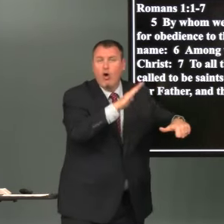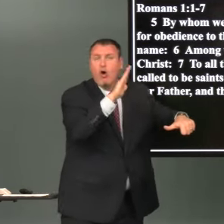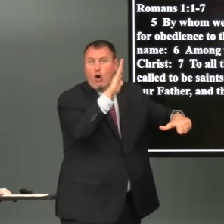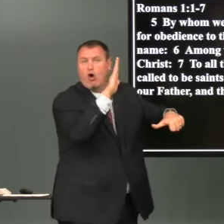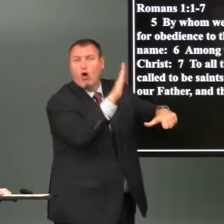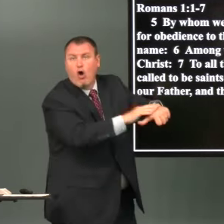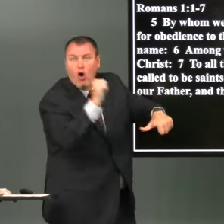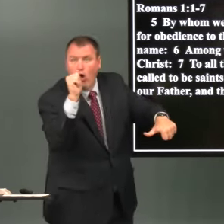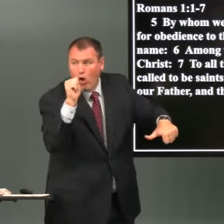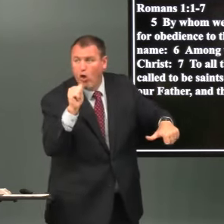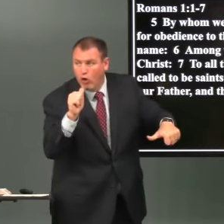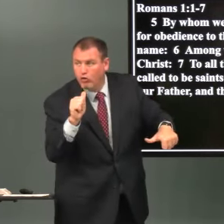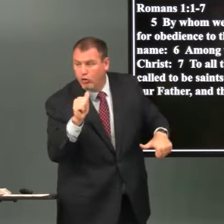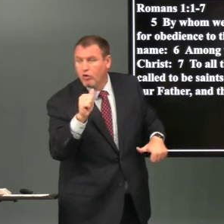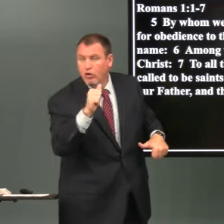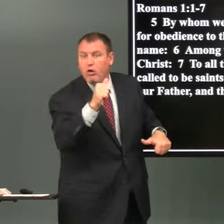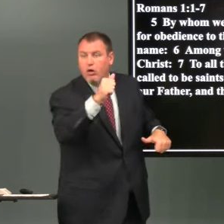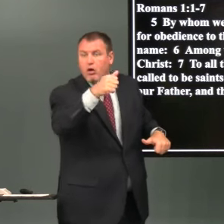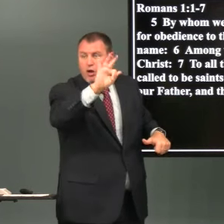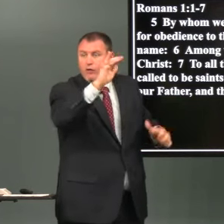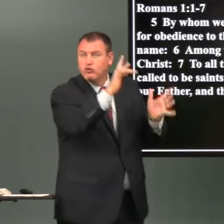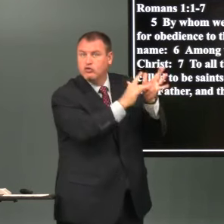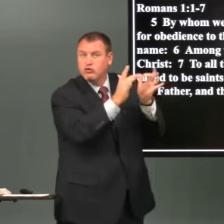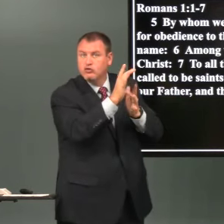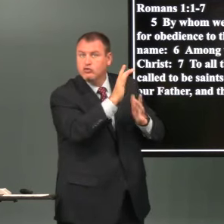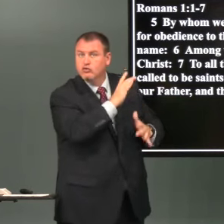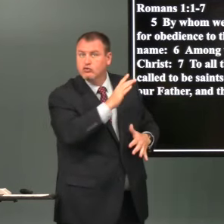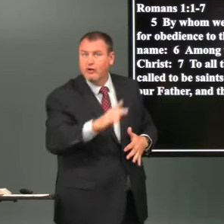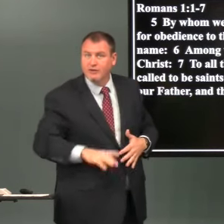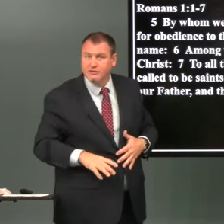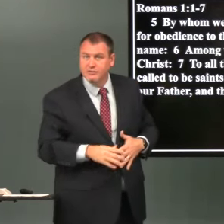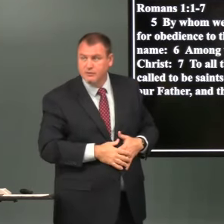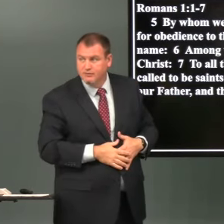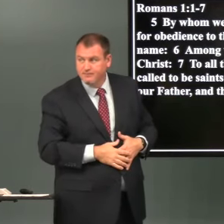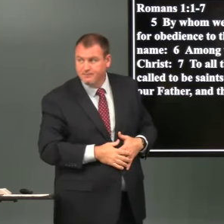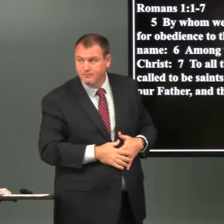also ye are called of jesus christ christ